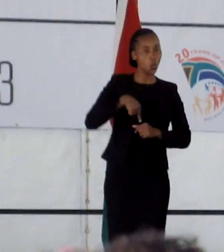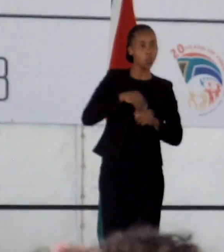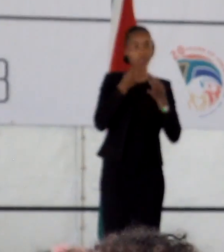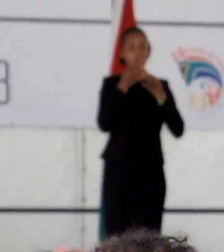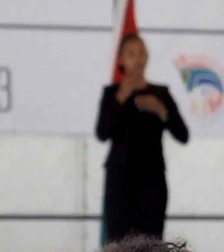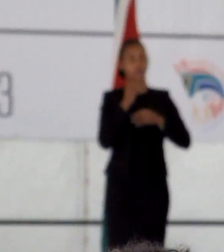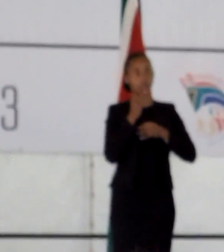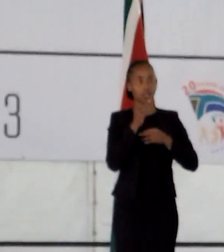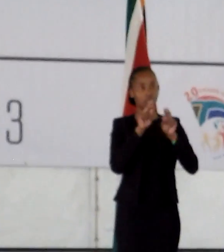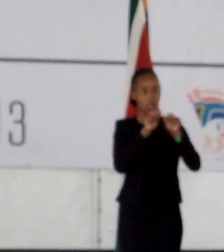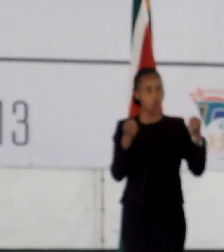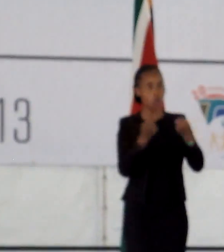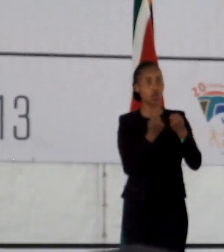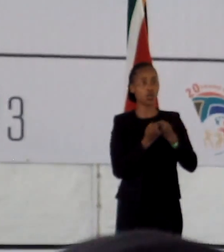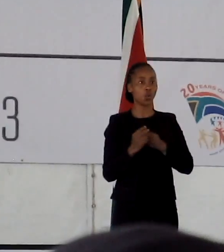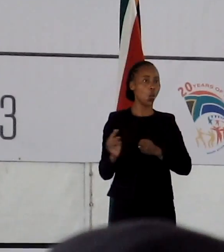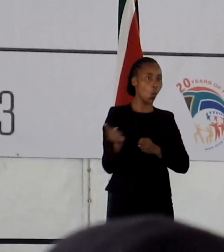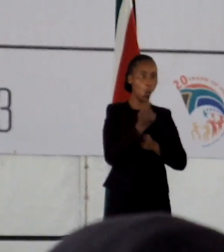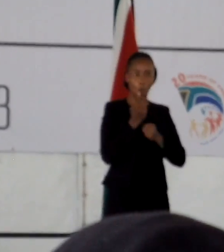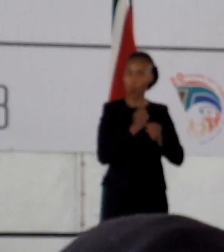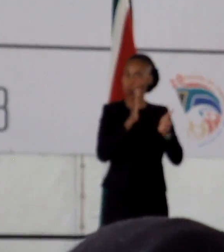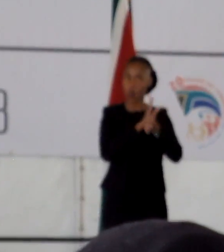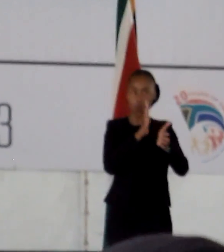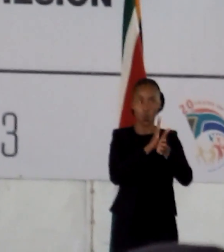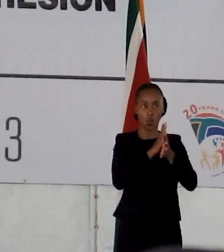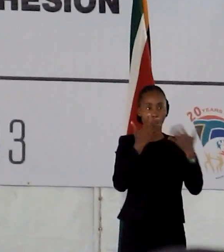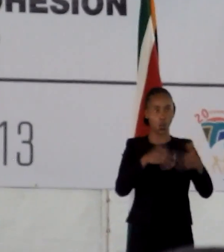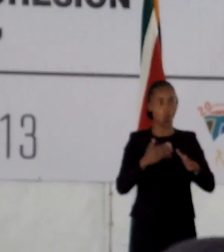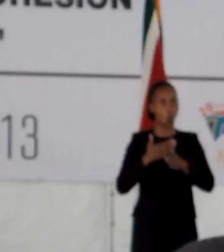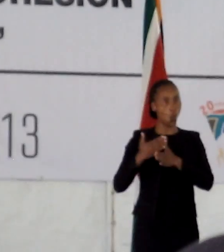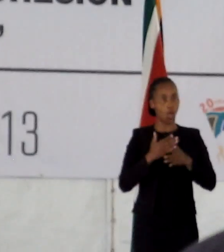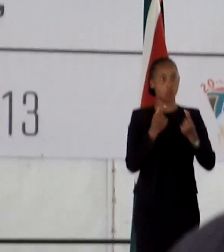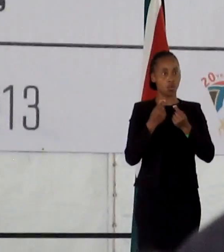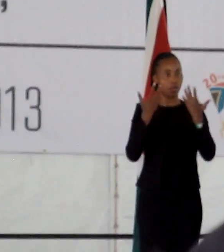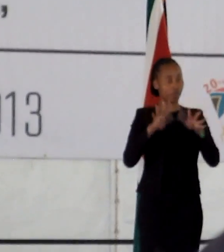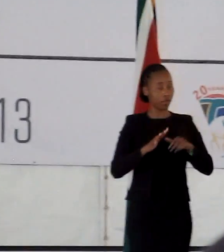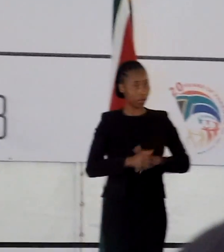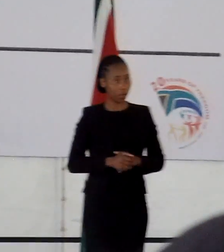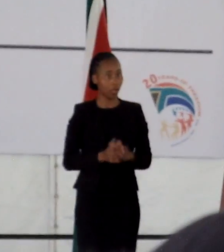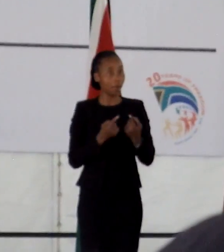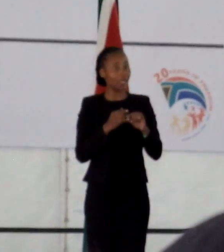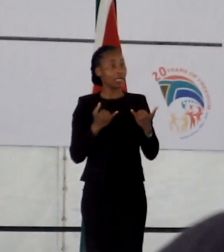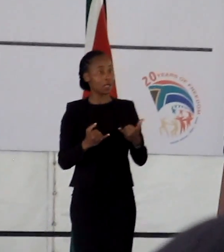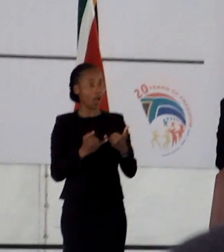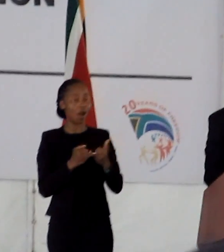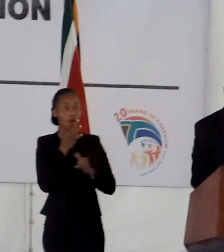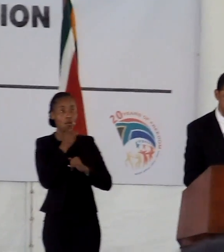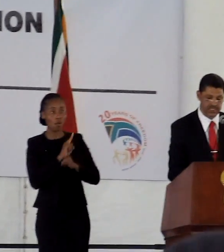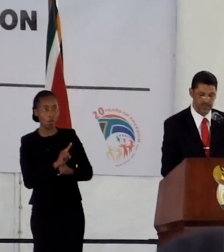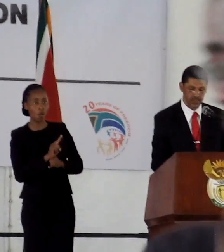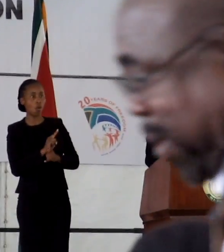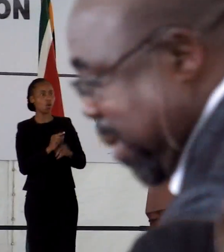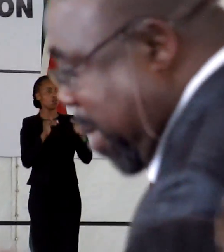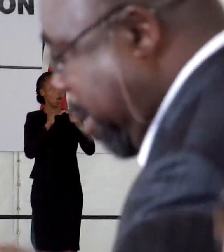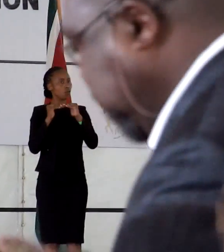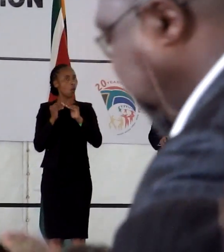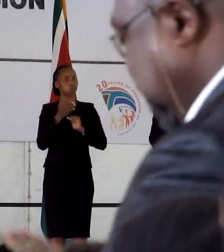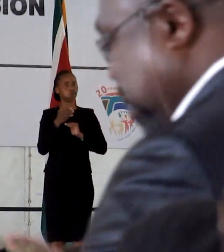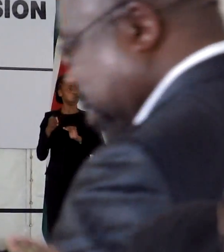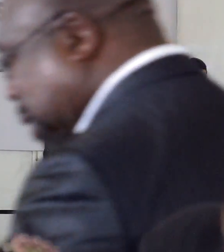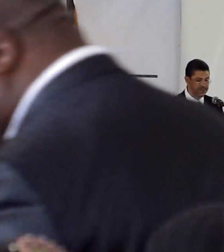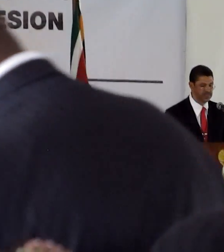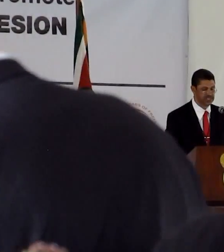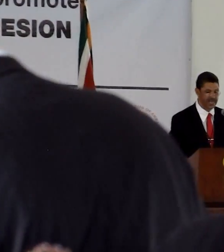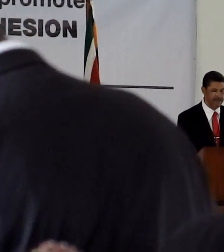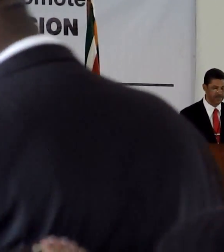nation are eternally grateful. However, Program Director, it would be an even greater injustice if we